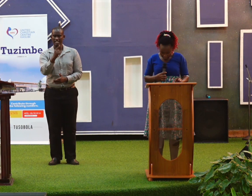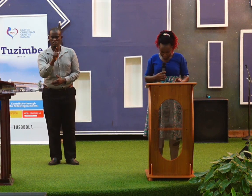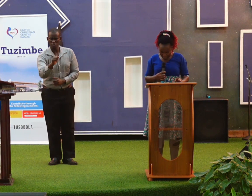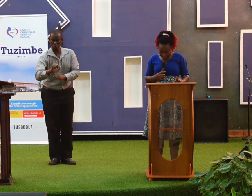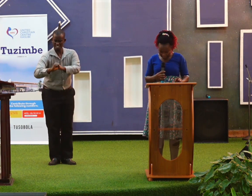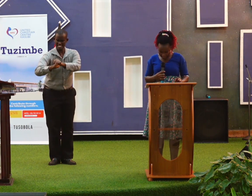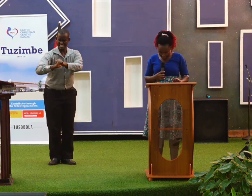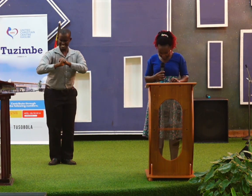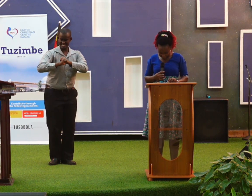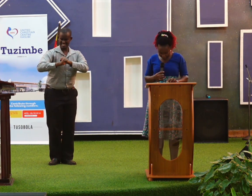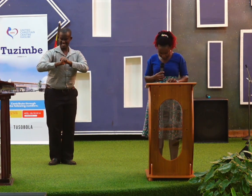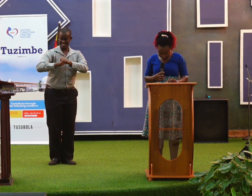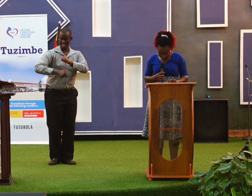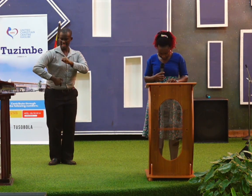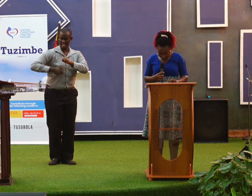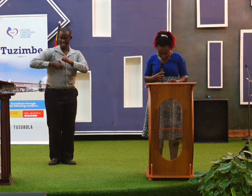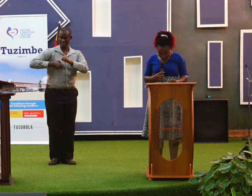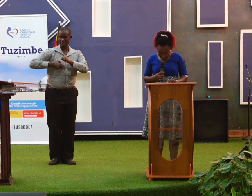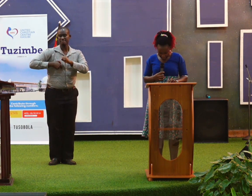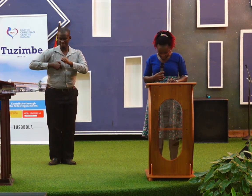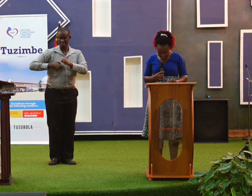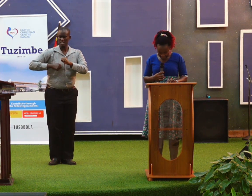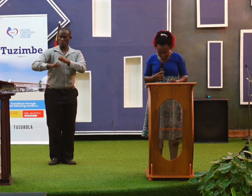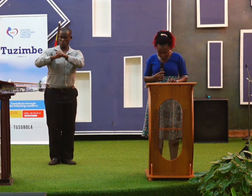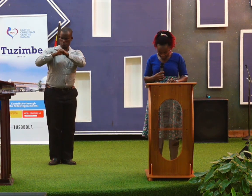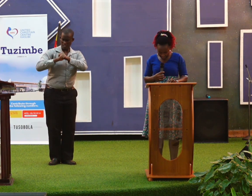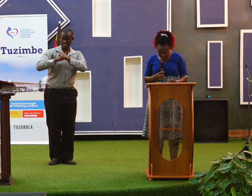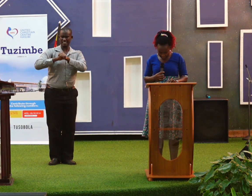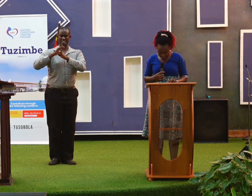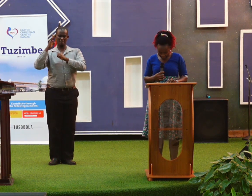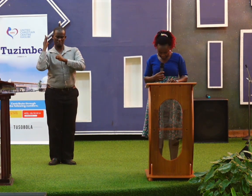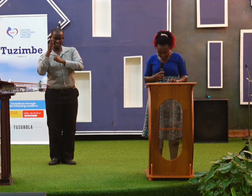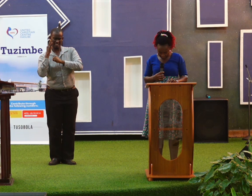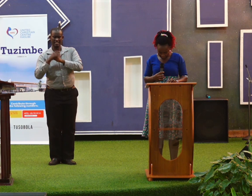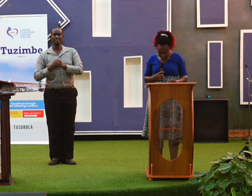watch your life and the doctrine